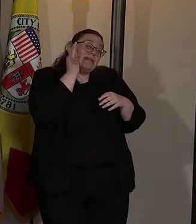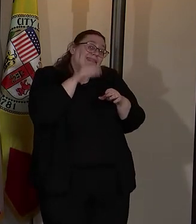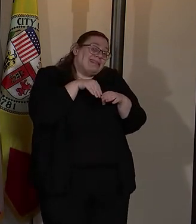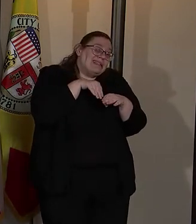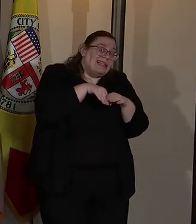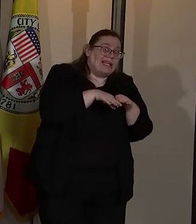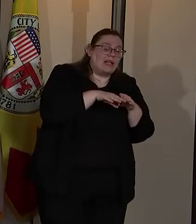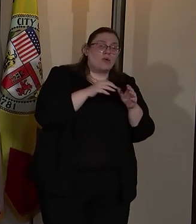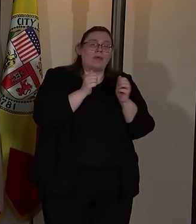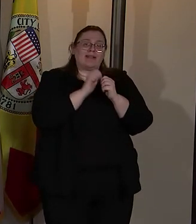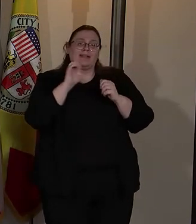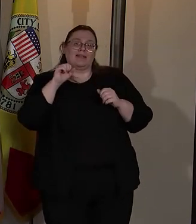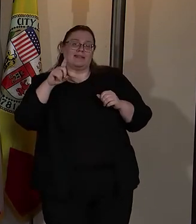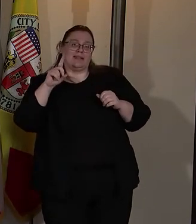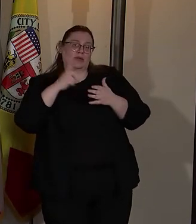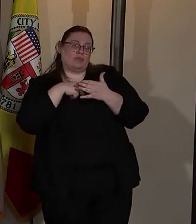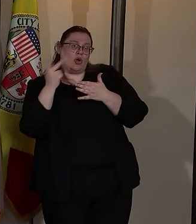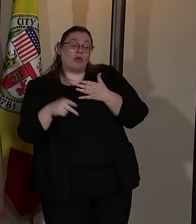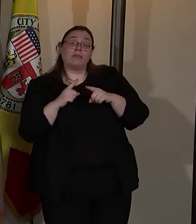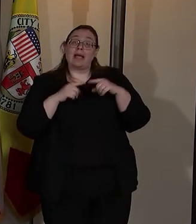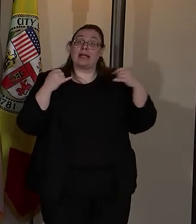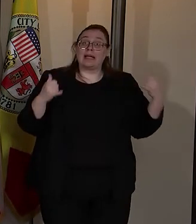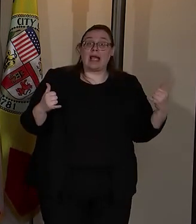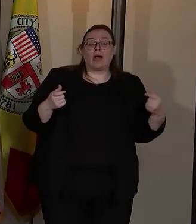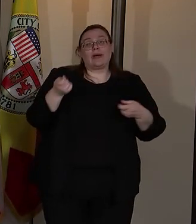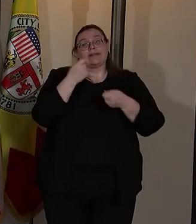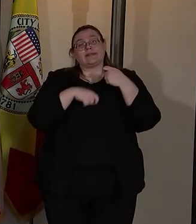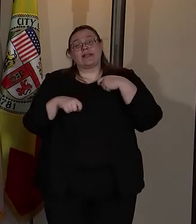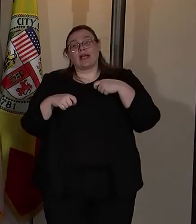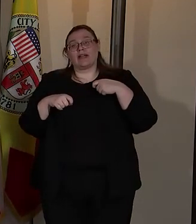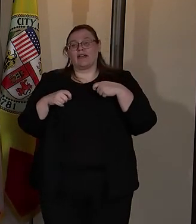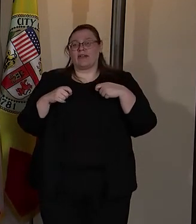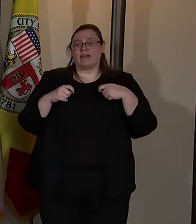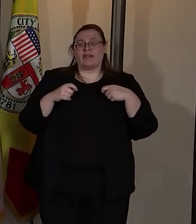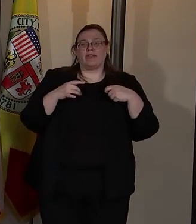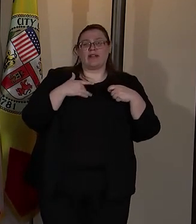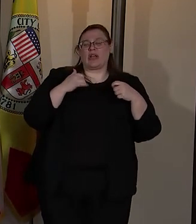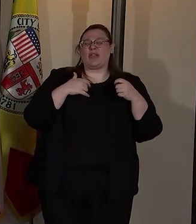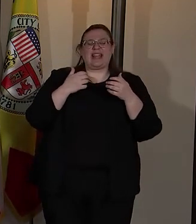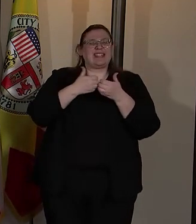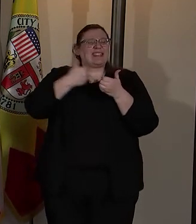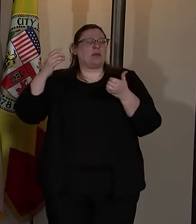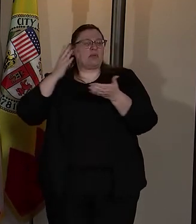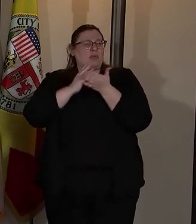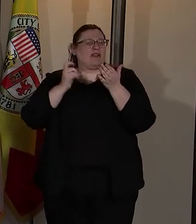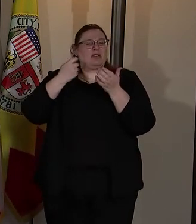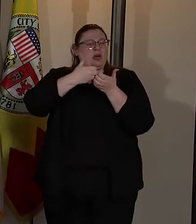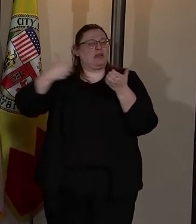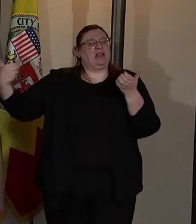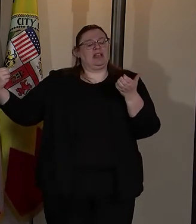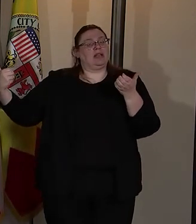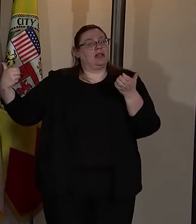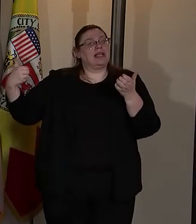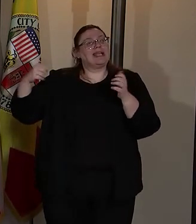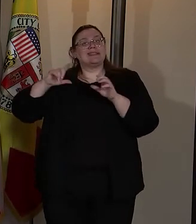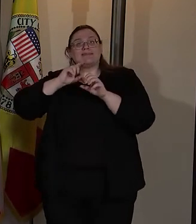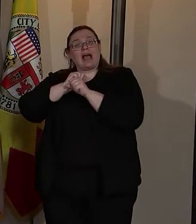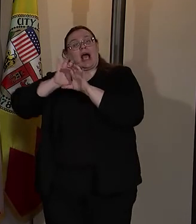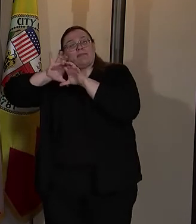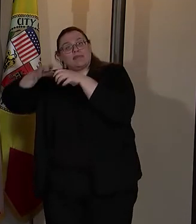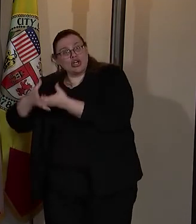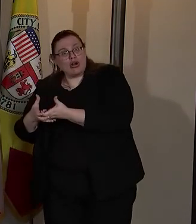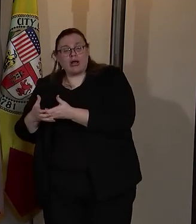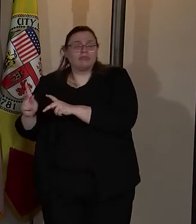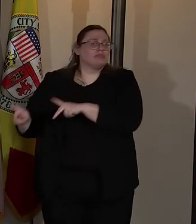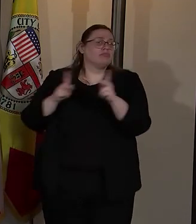we've had with CSP programs but now instead of looking at this as a segregated off part of this department put it in as a bureau so that in the same way that we have